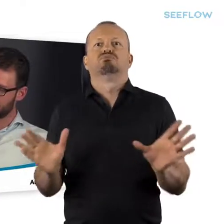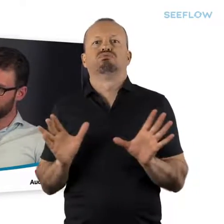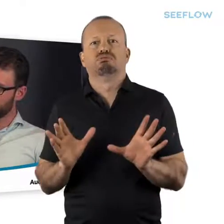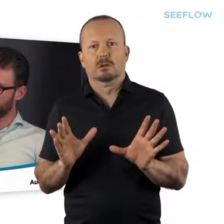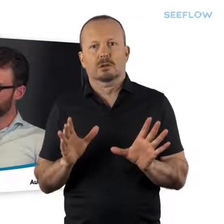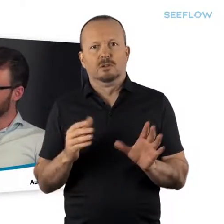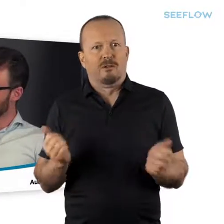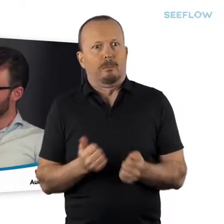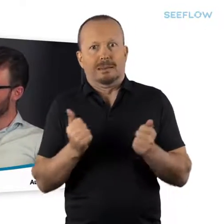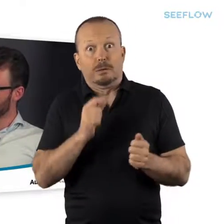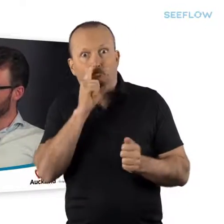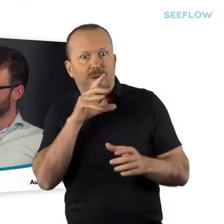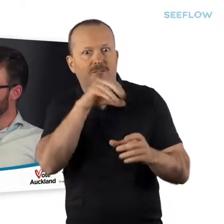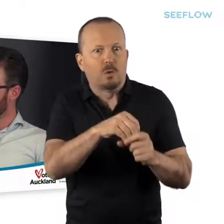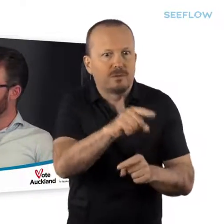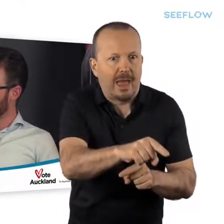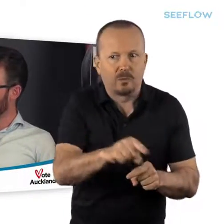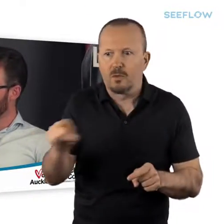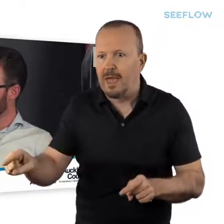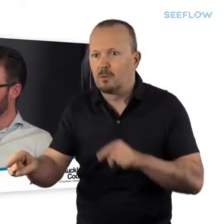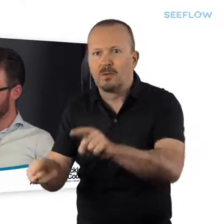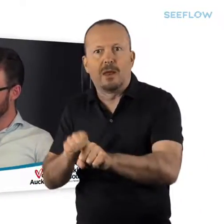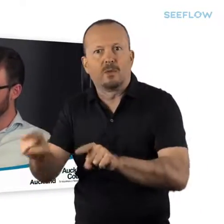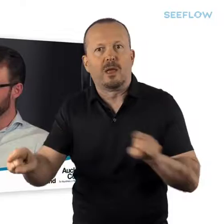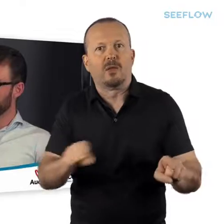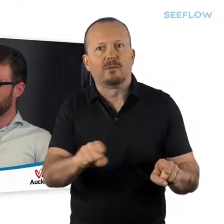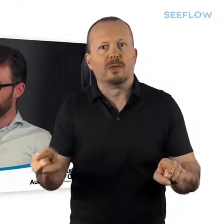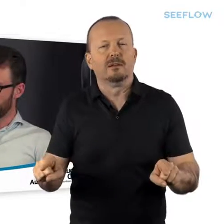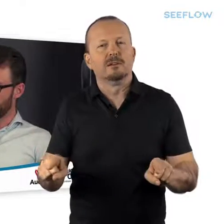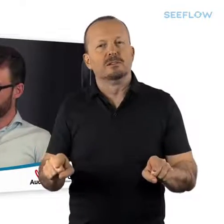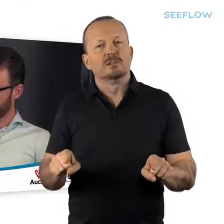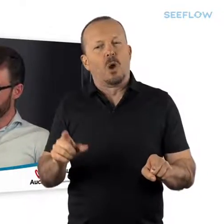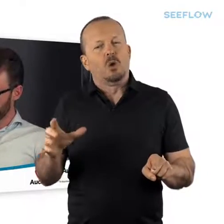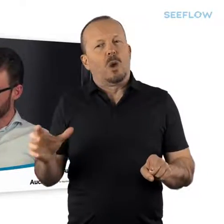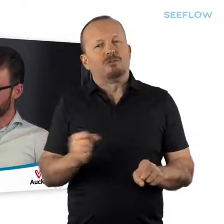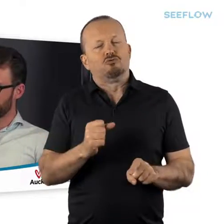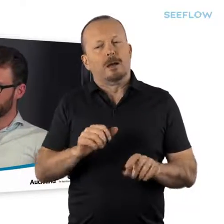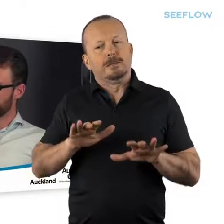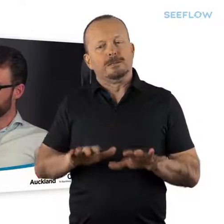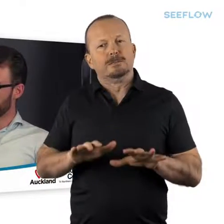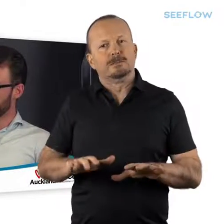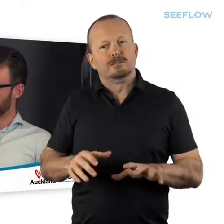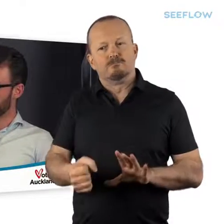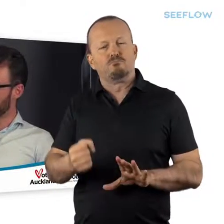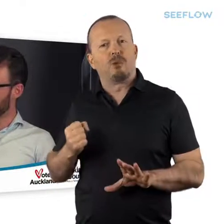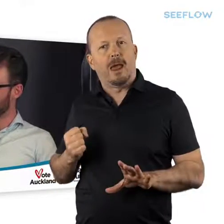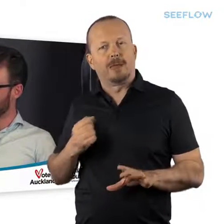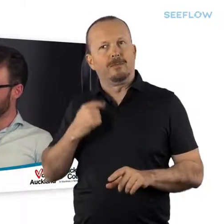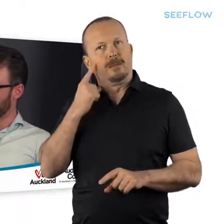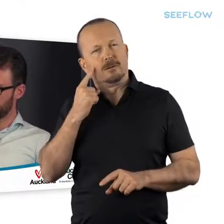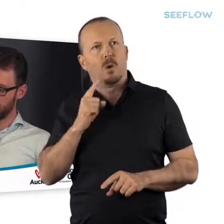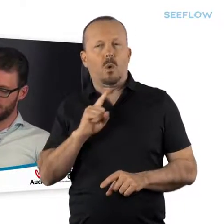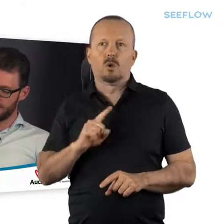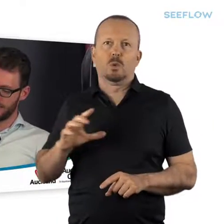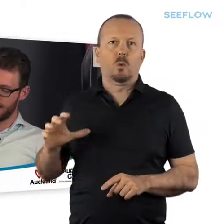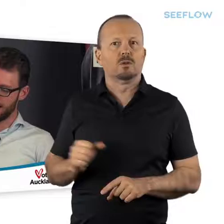And so being very clear about what you want to achieve out of your three years, what sorts of things are priorities and important for